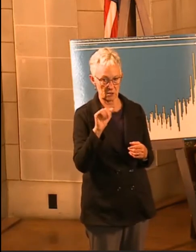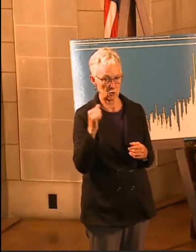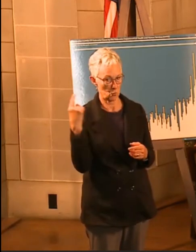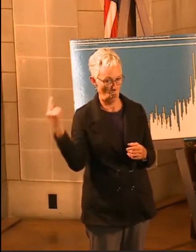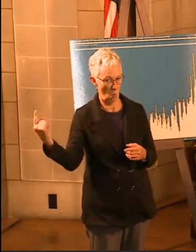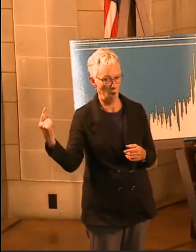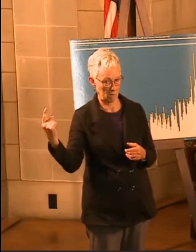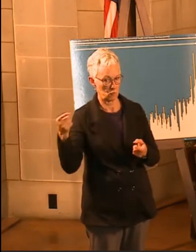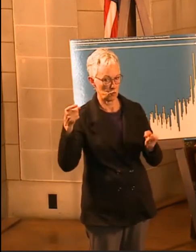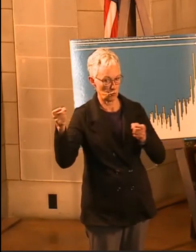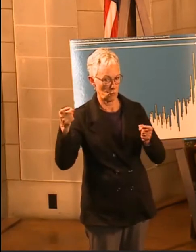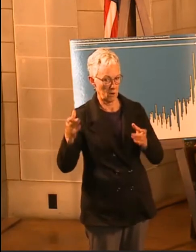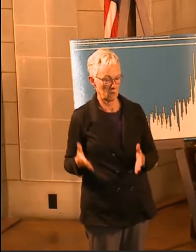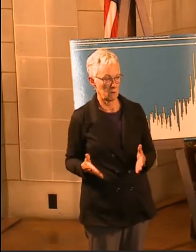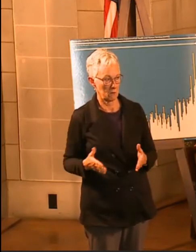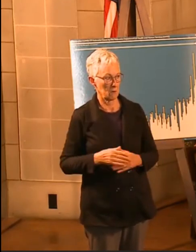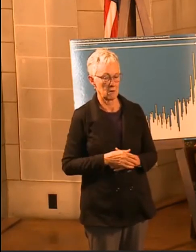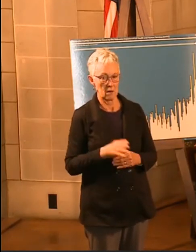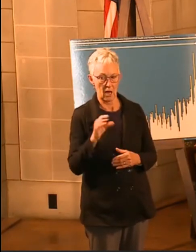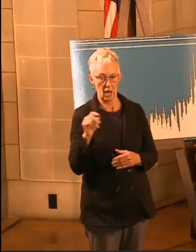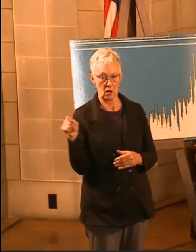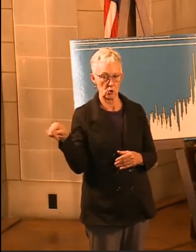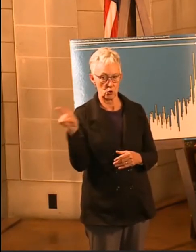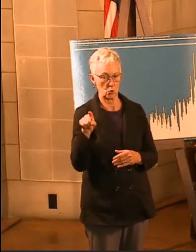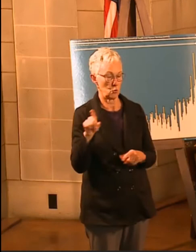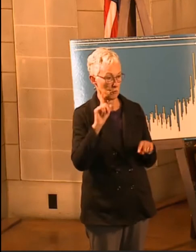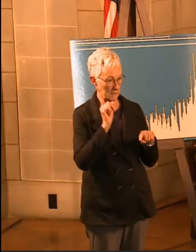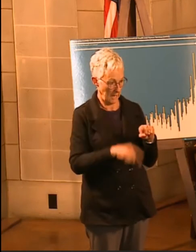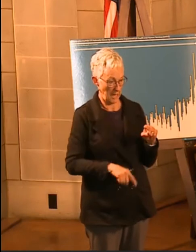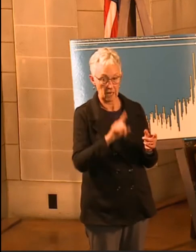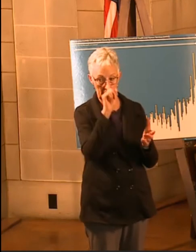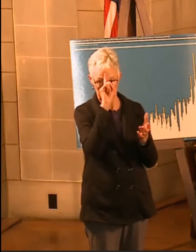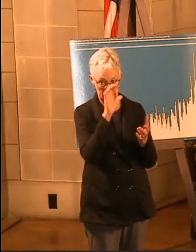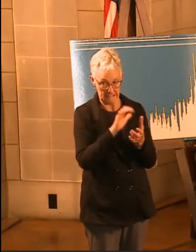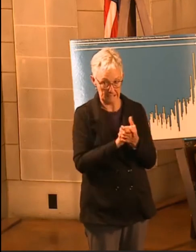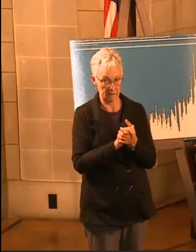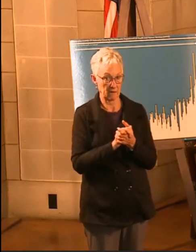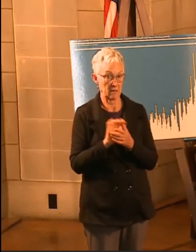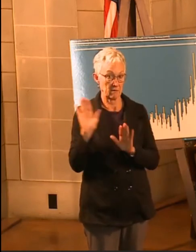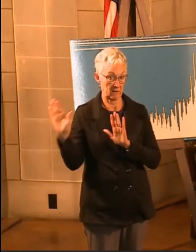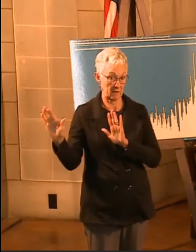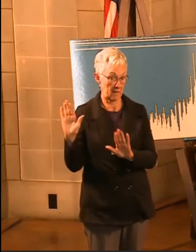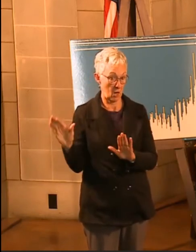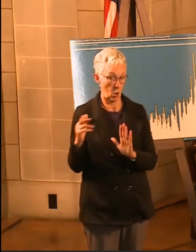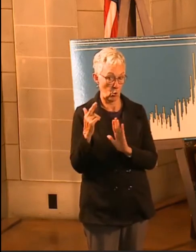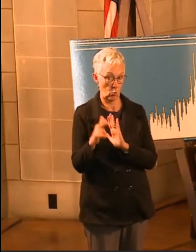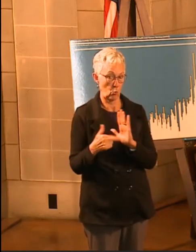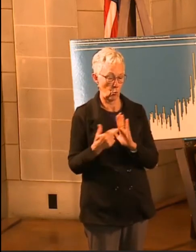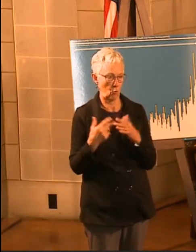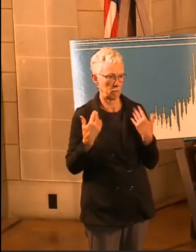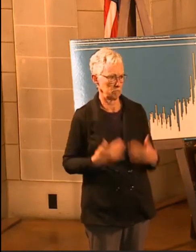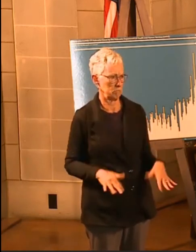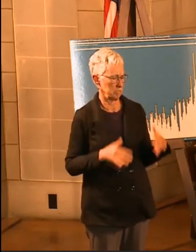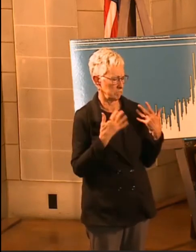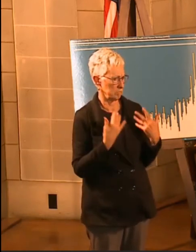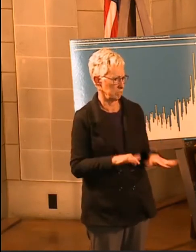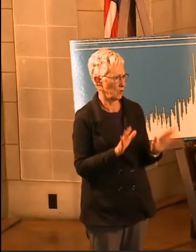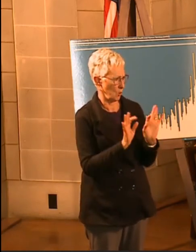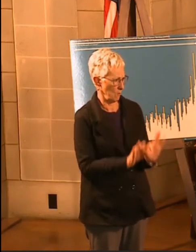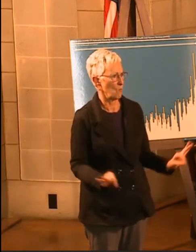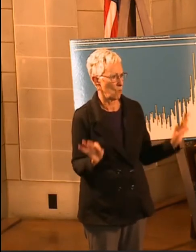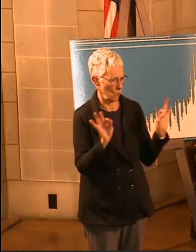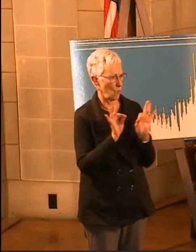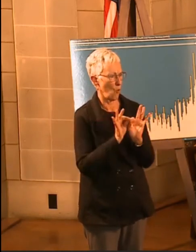public health departments, and you guys really can't believe how much of a role they played during this whole period of time.